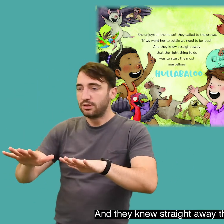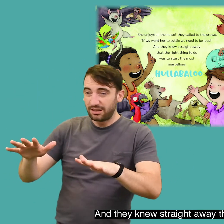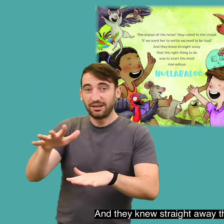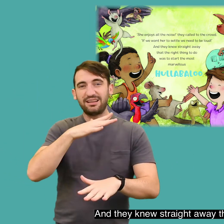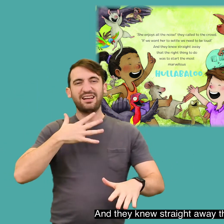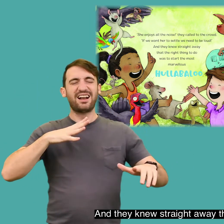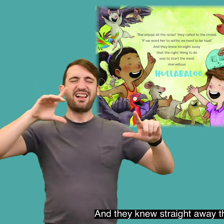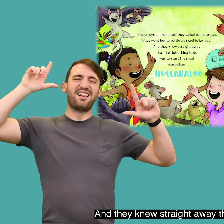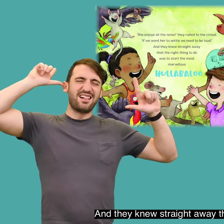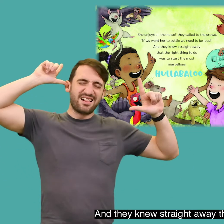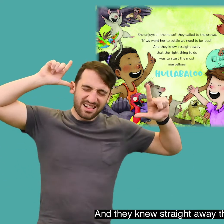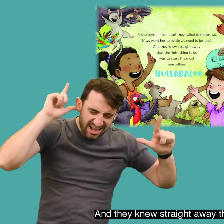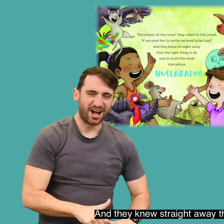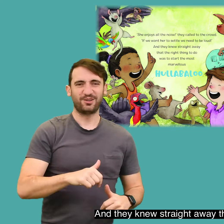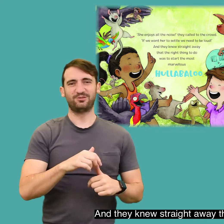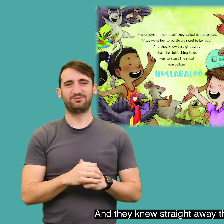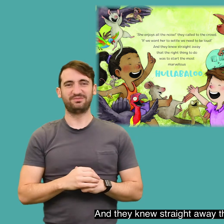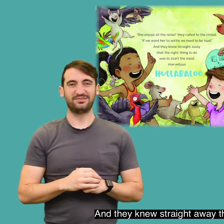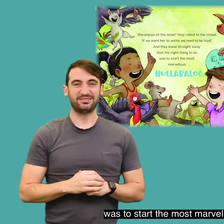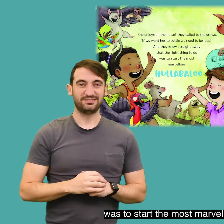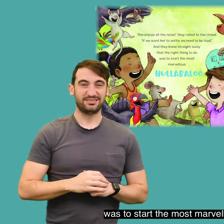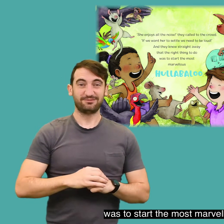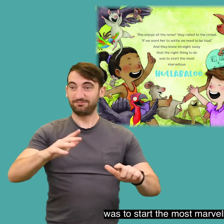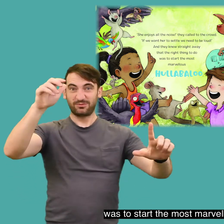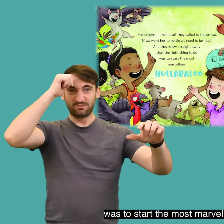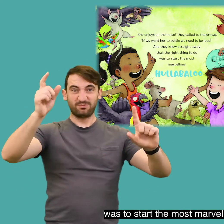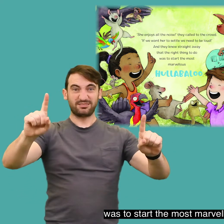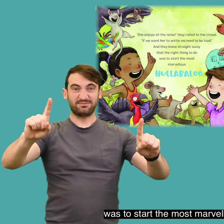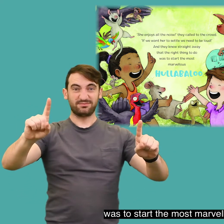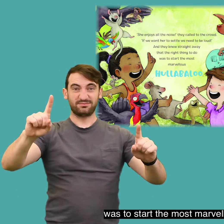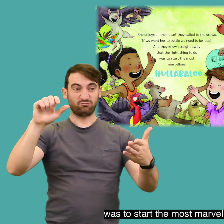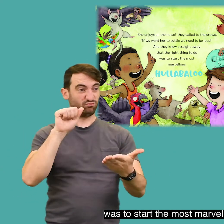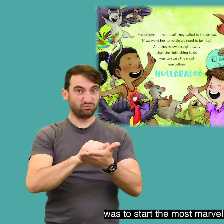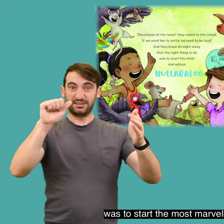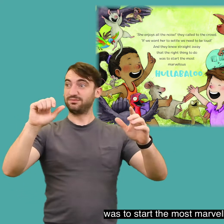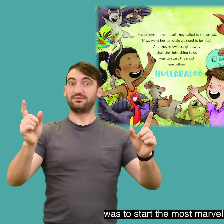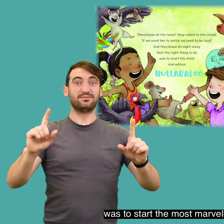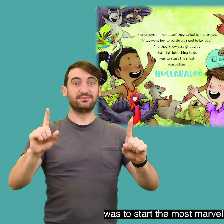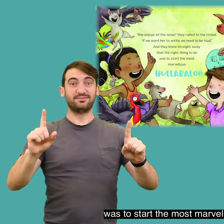straight away that the right thing to do was to start the most marvellous hullabaloo.